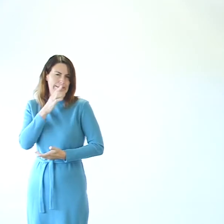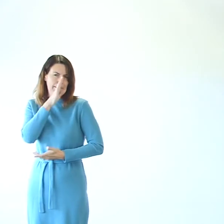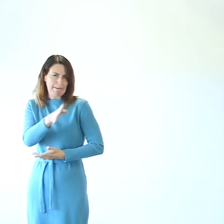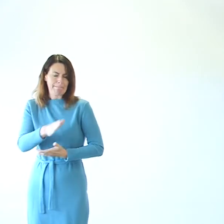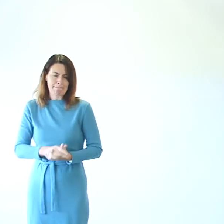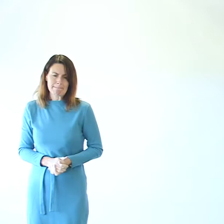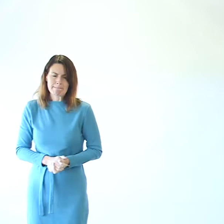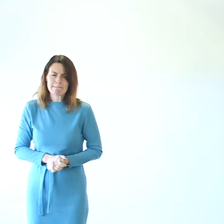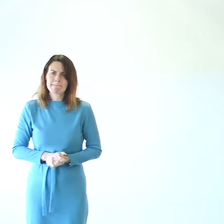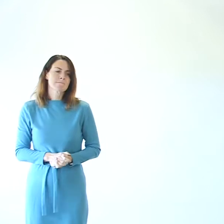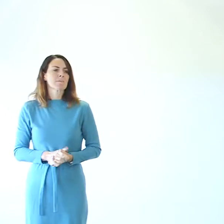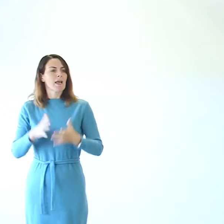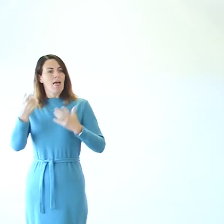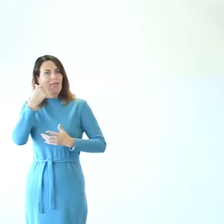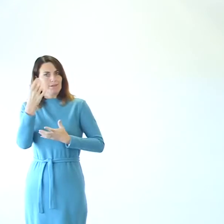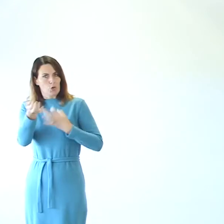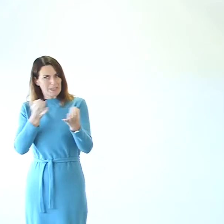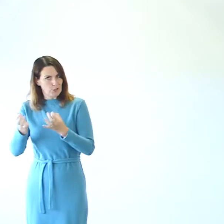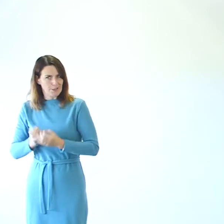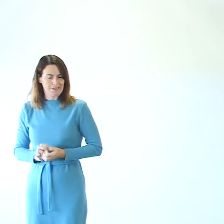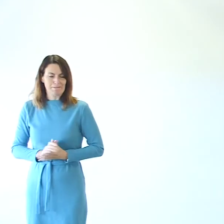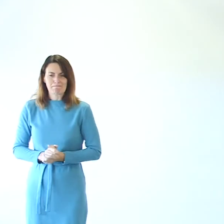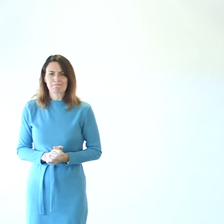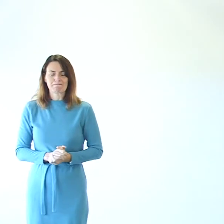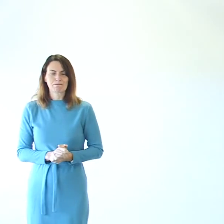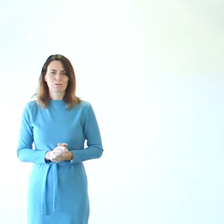Right, let's have a look at the questions. What we got.